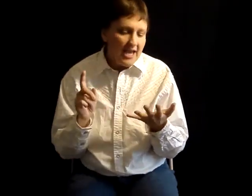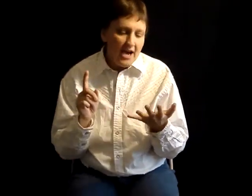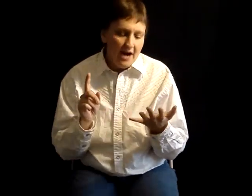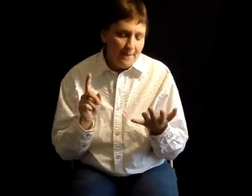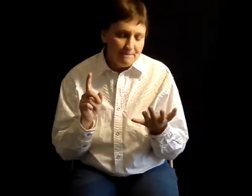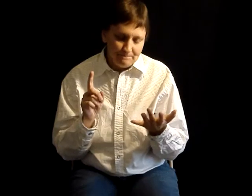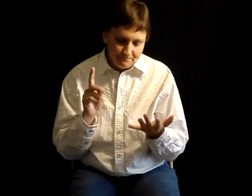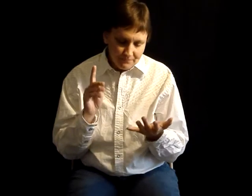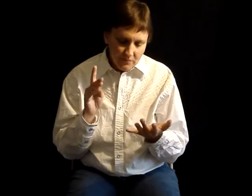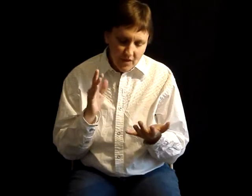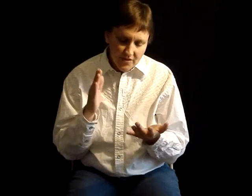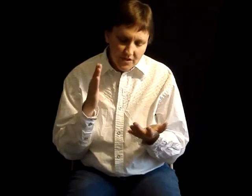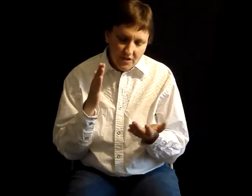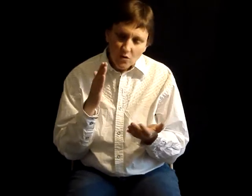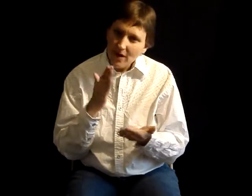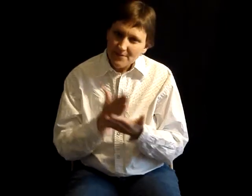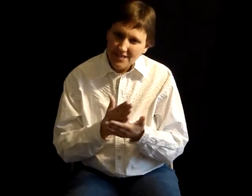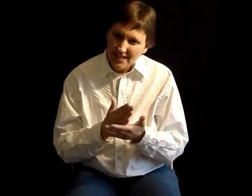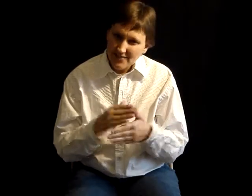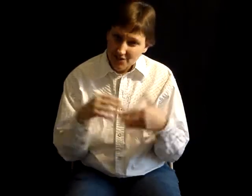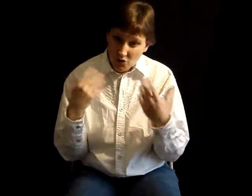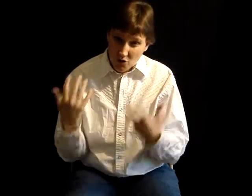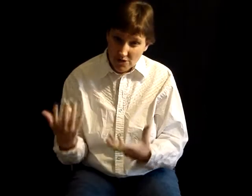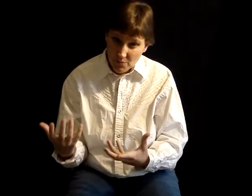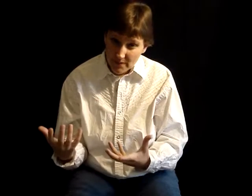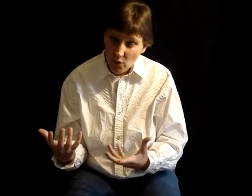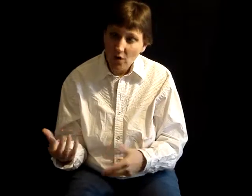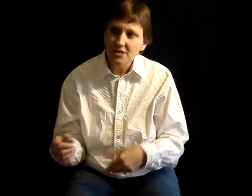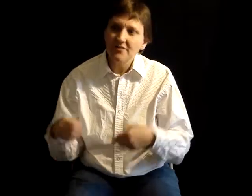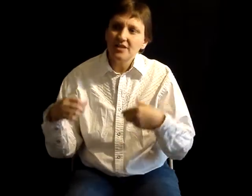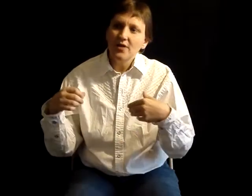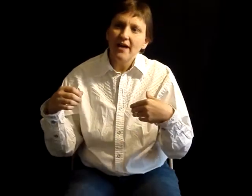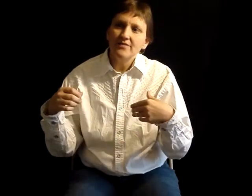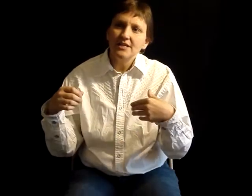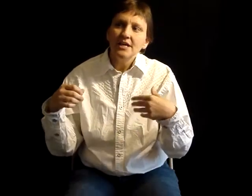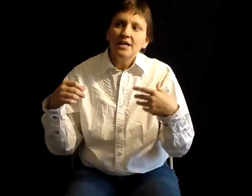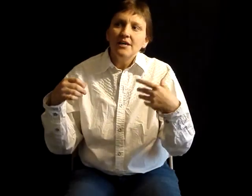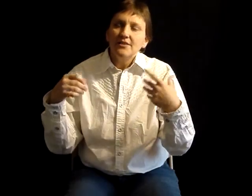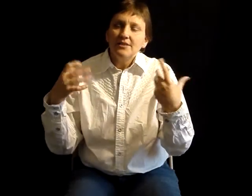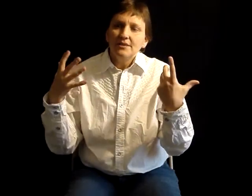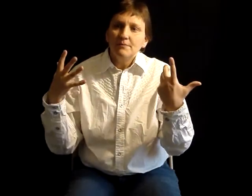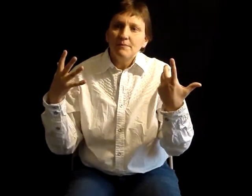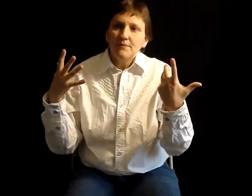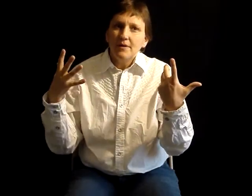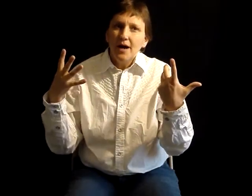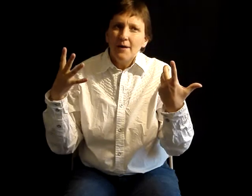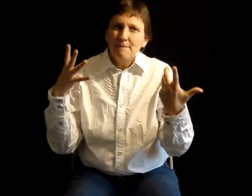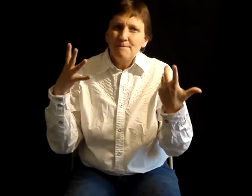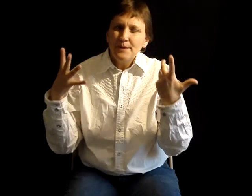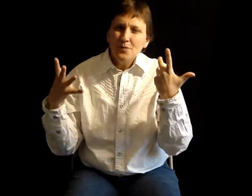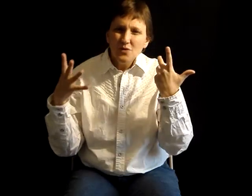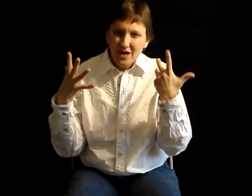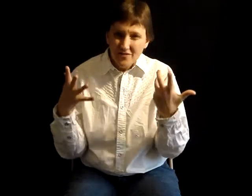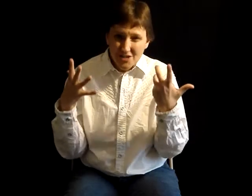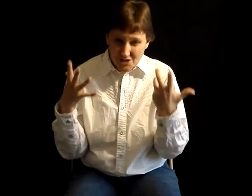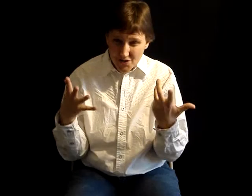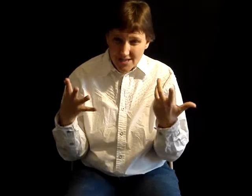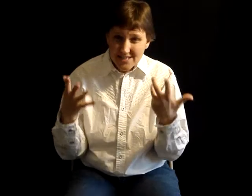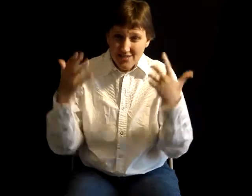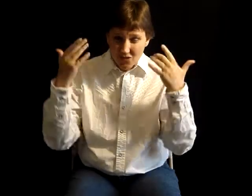the corruption in the New York Supreme Courts, and then you have the people who govern attorneys in